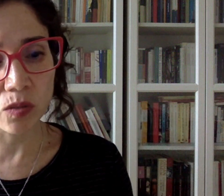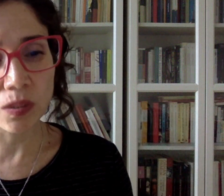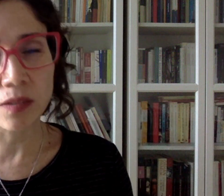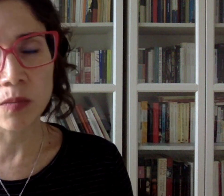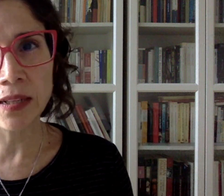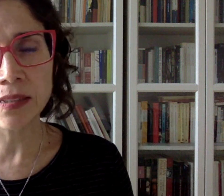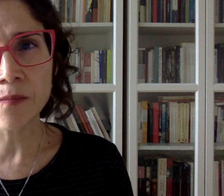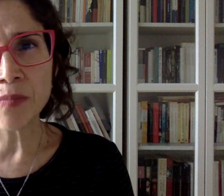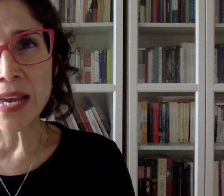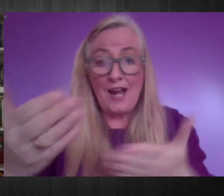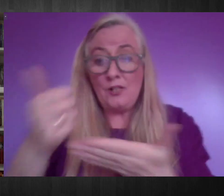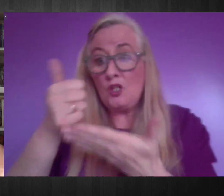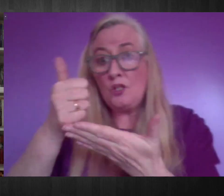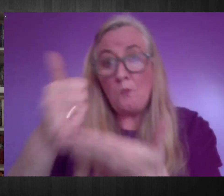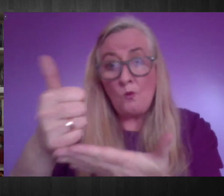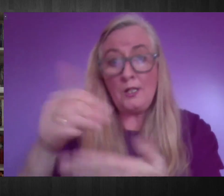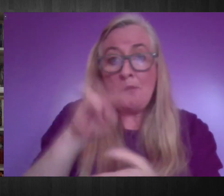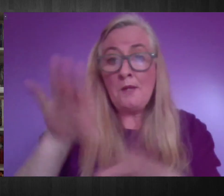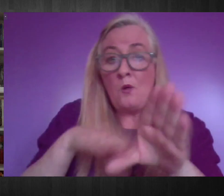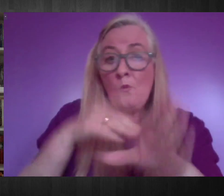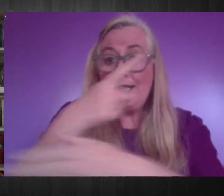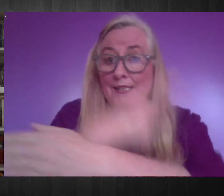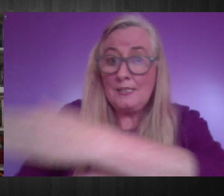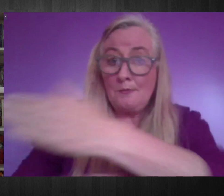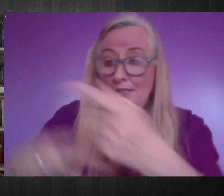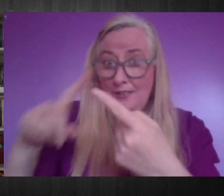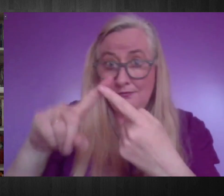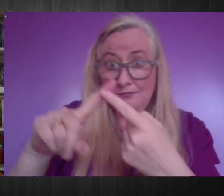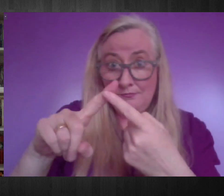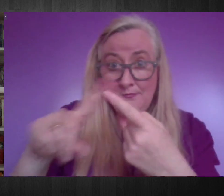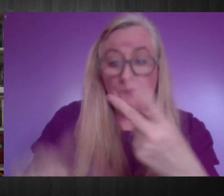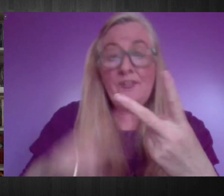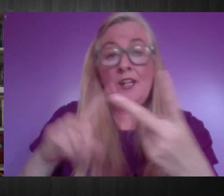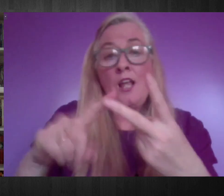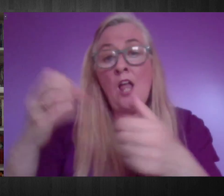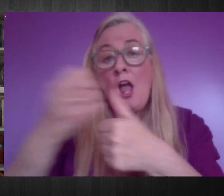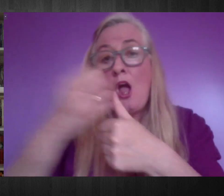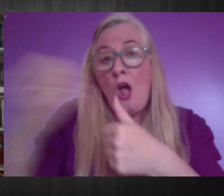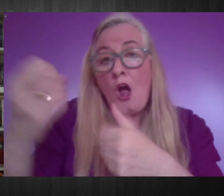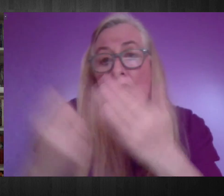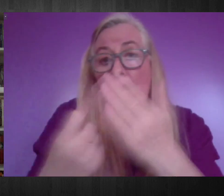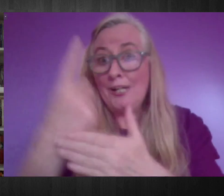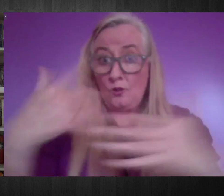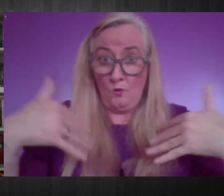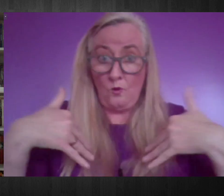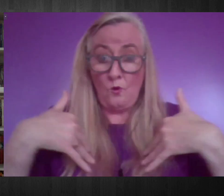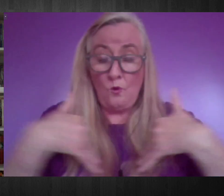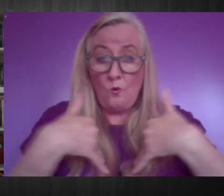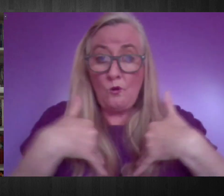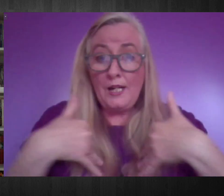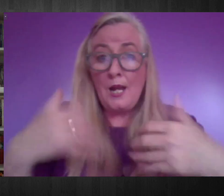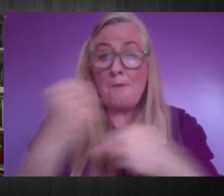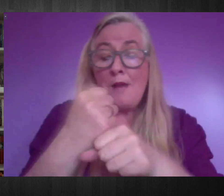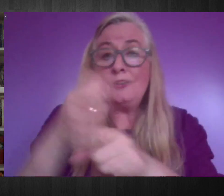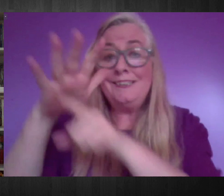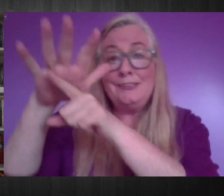to persons with disabilities. And another big issue, a great issue of concern, was the whole issue of discrimination and